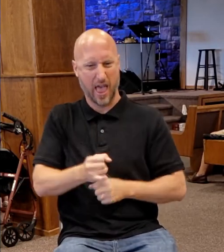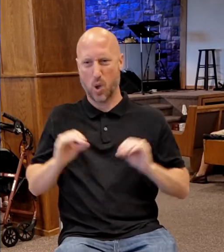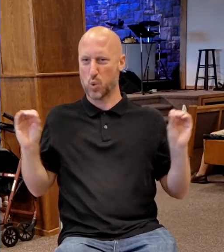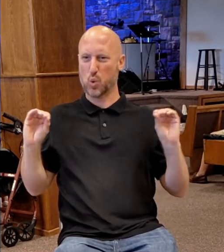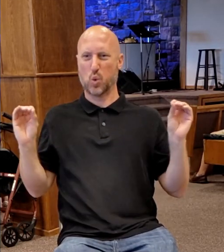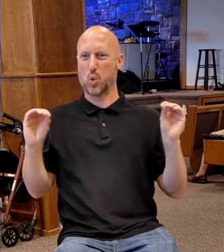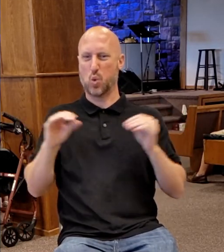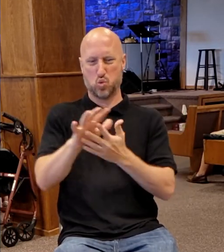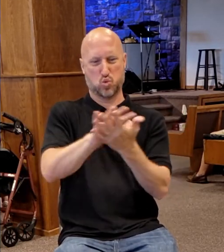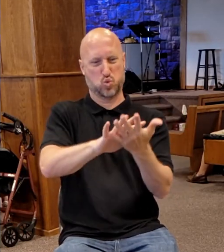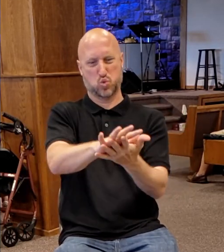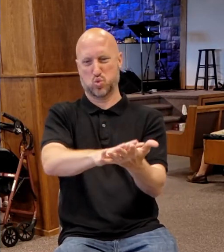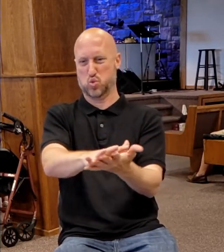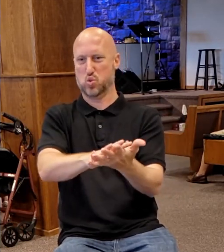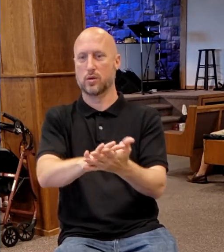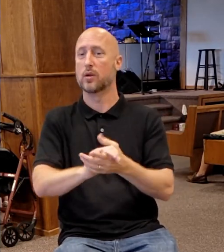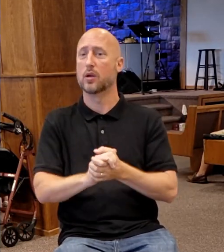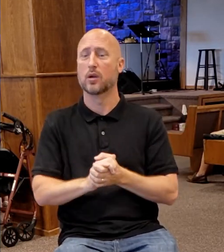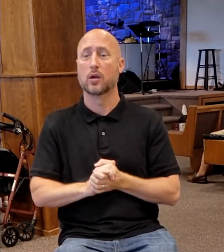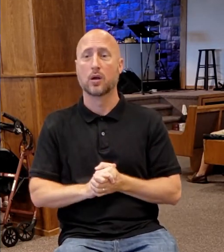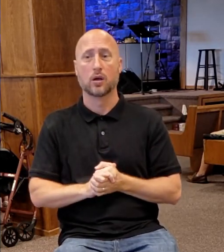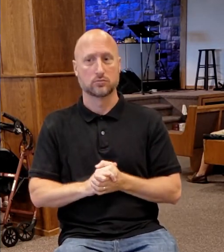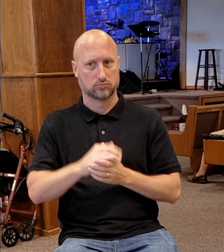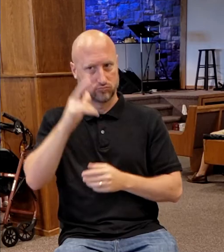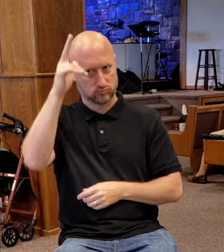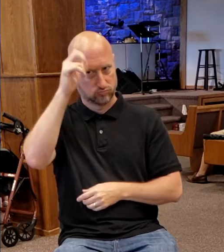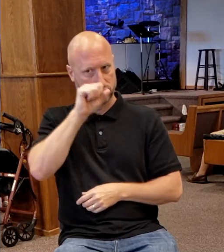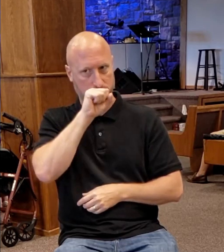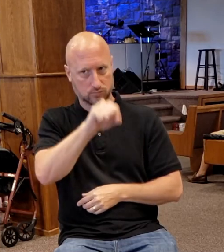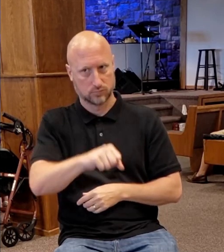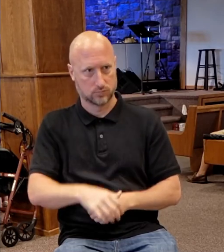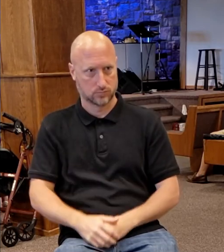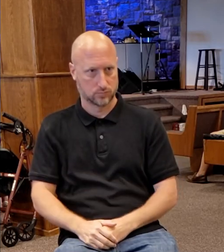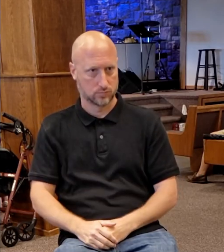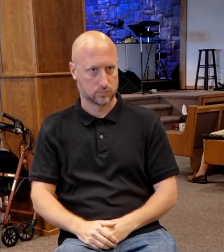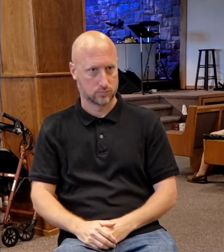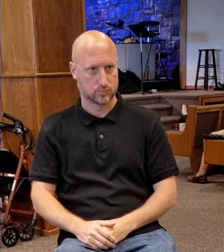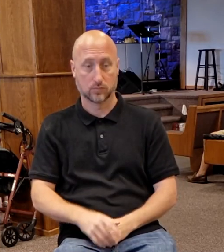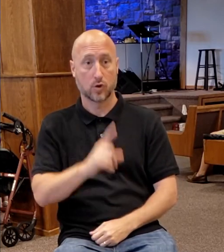the lines. They're clear. You and I have to be clear.